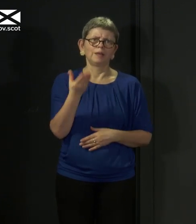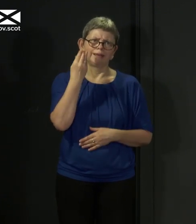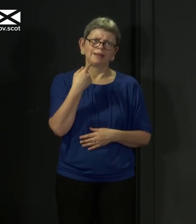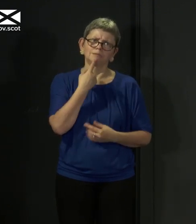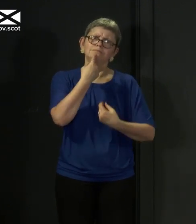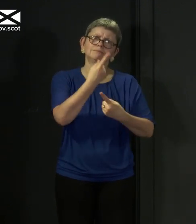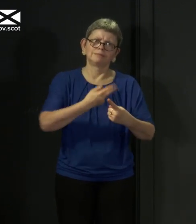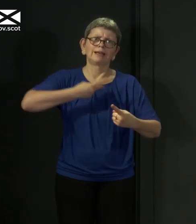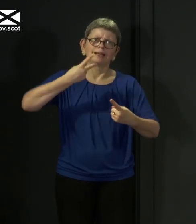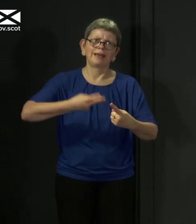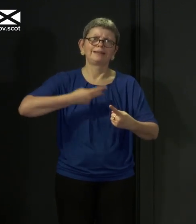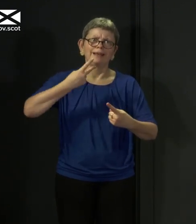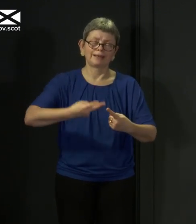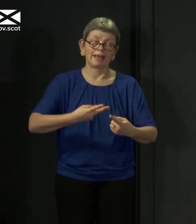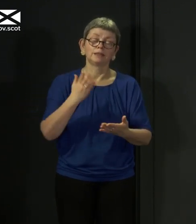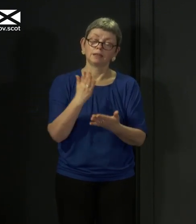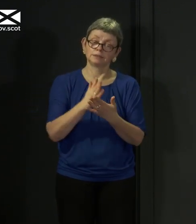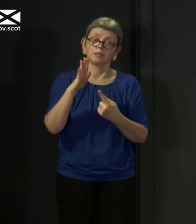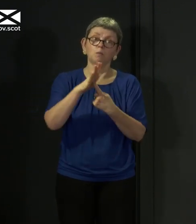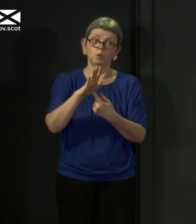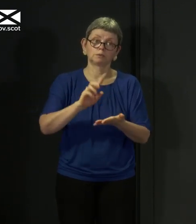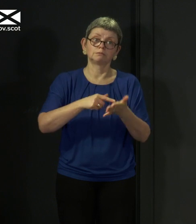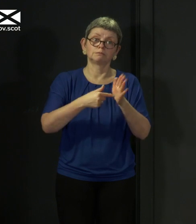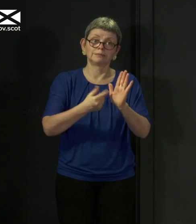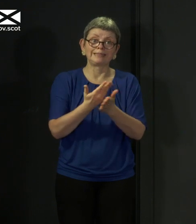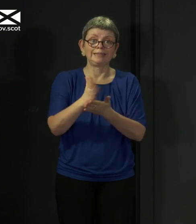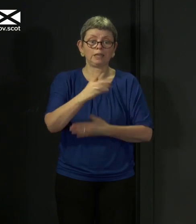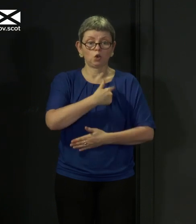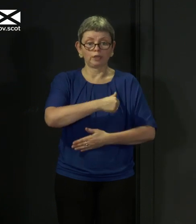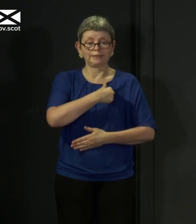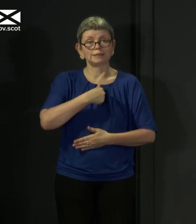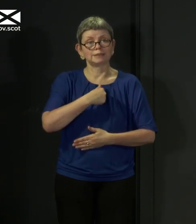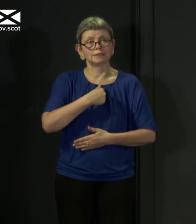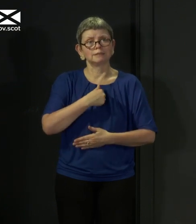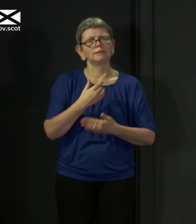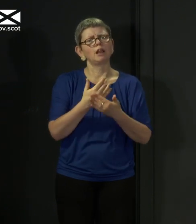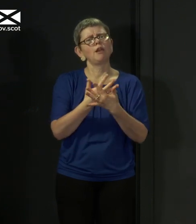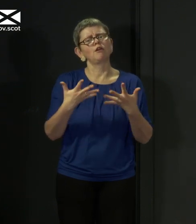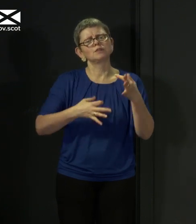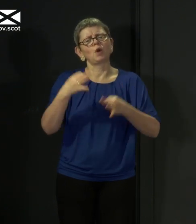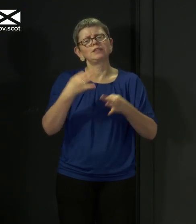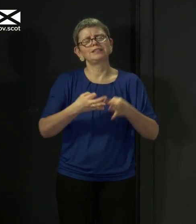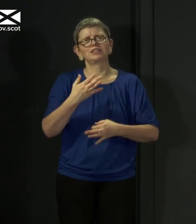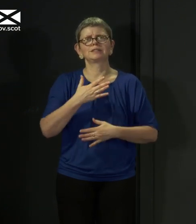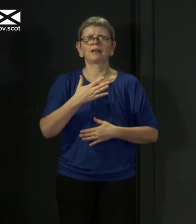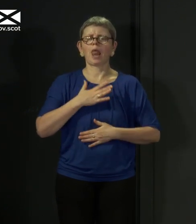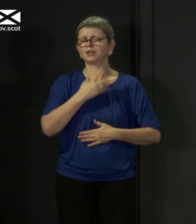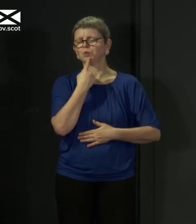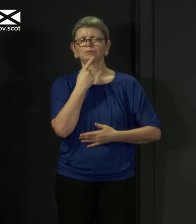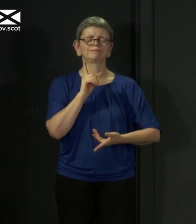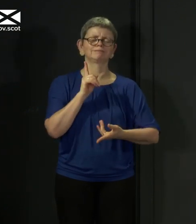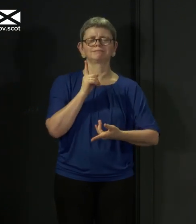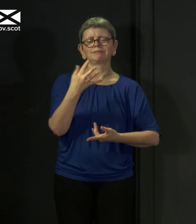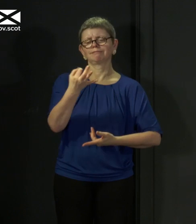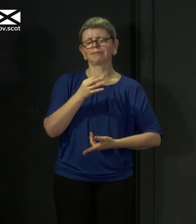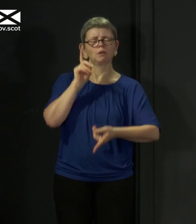of the transparency that I've been speaking about. Often politicians like to stand up and pretend they know the answer. Well,